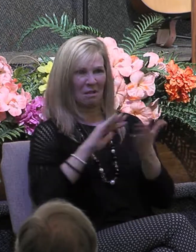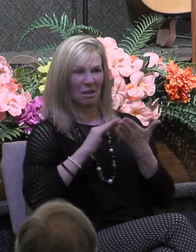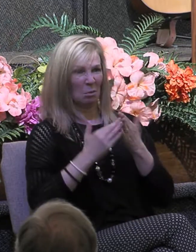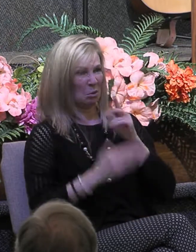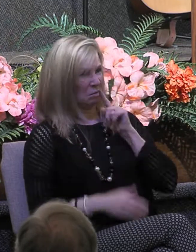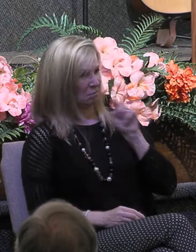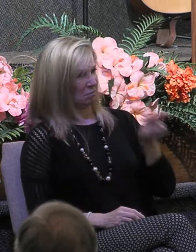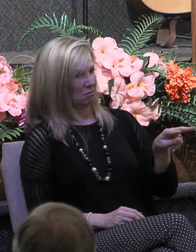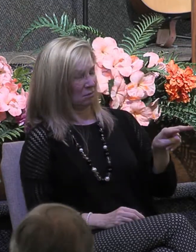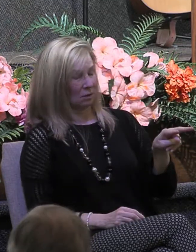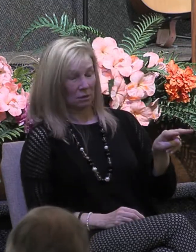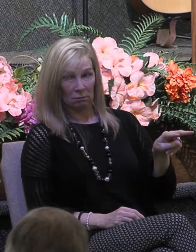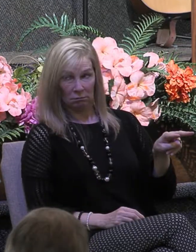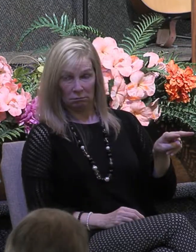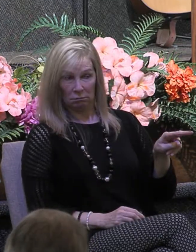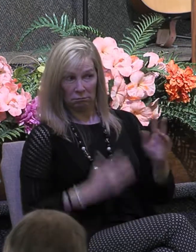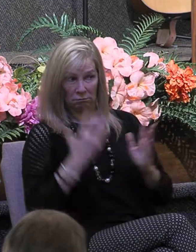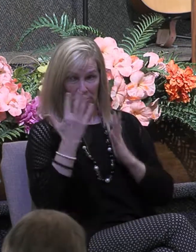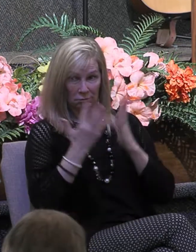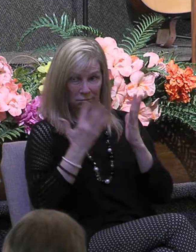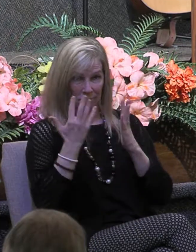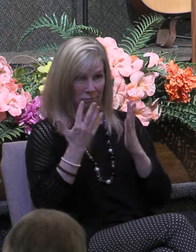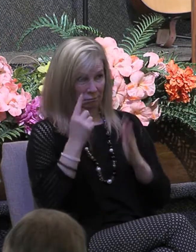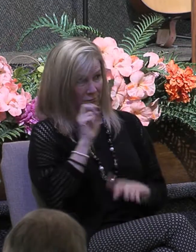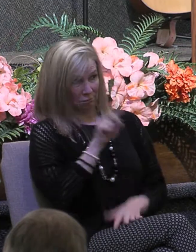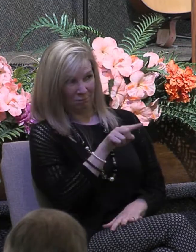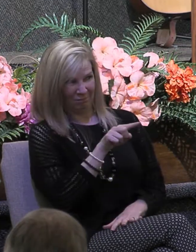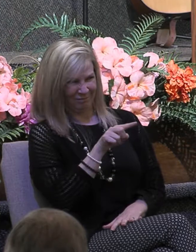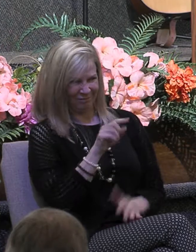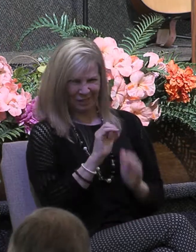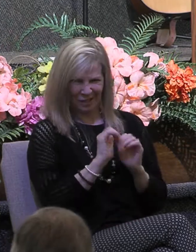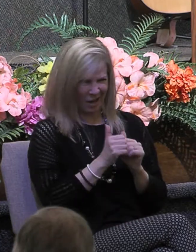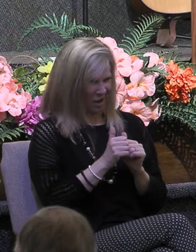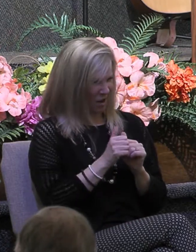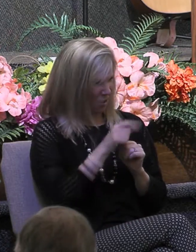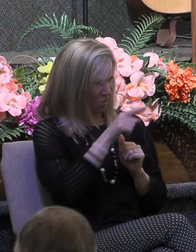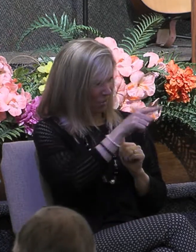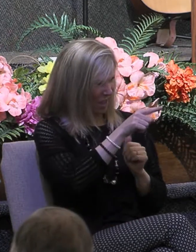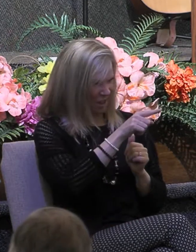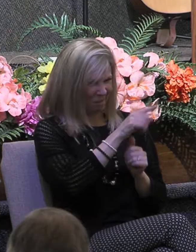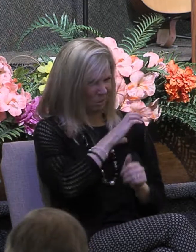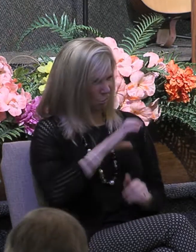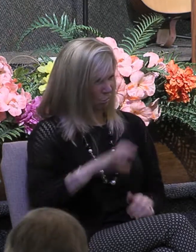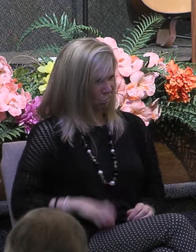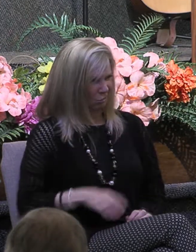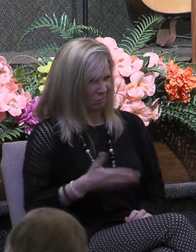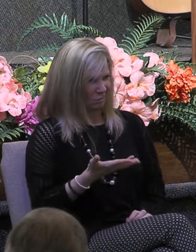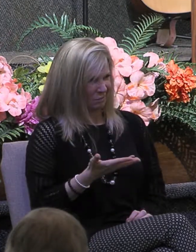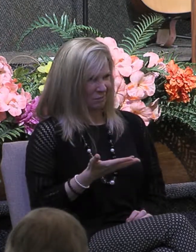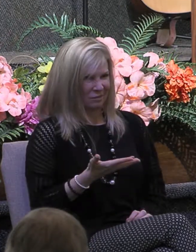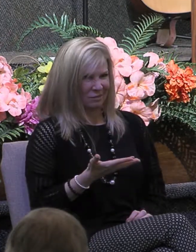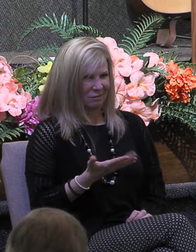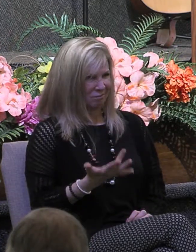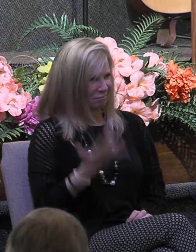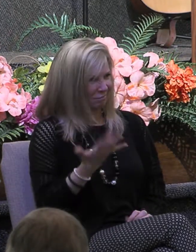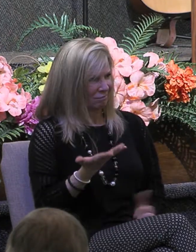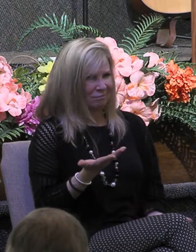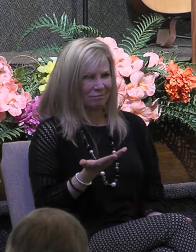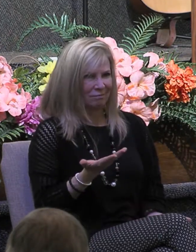unbeliever in the city of Corinth looking at them had to wonder how they could possibly even be Christians because they certainly didn't resemble